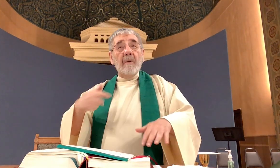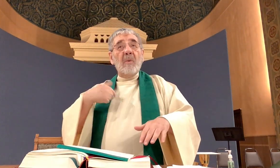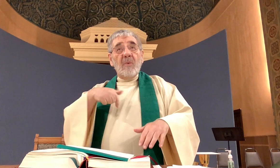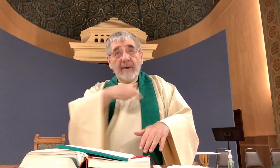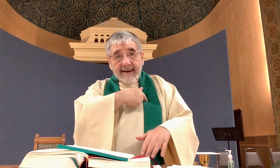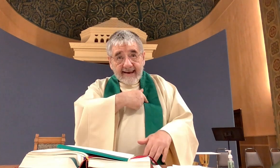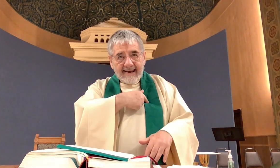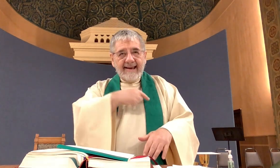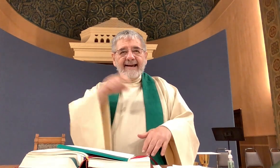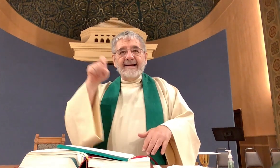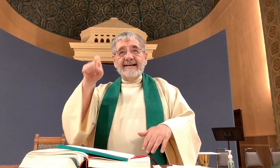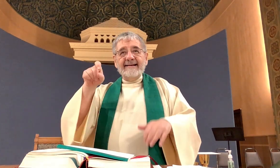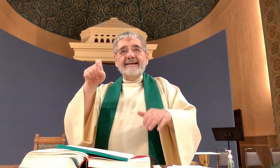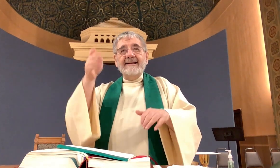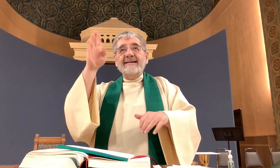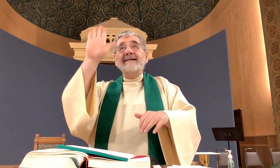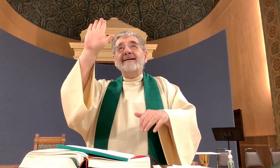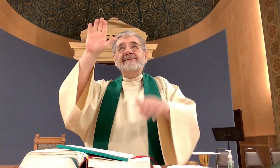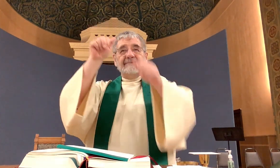we need God's blessing